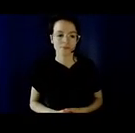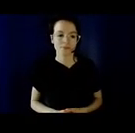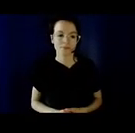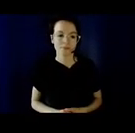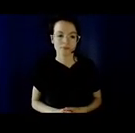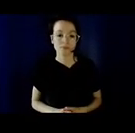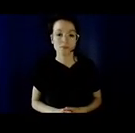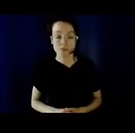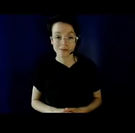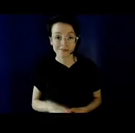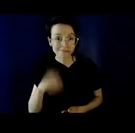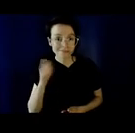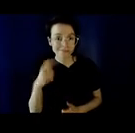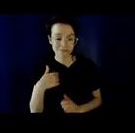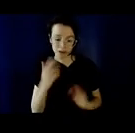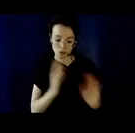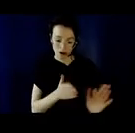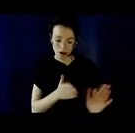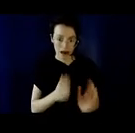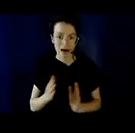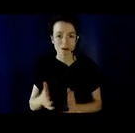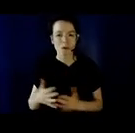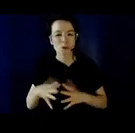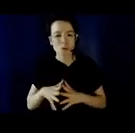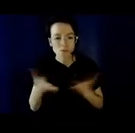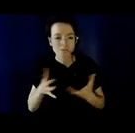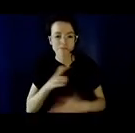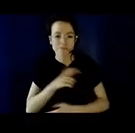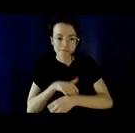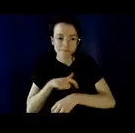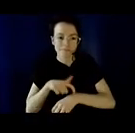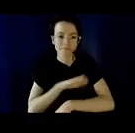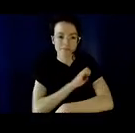This teaching method takes much time and energy for preparation.